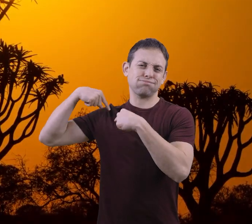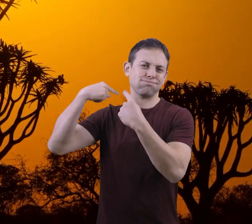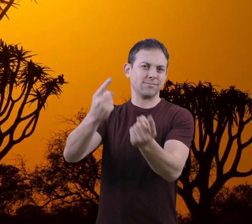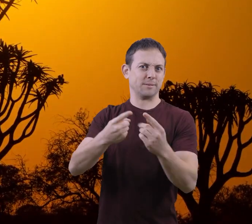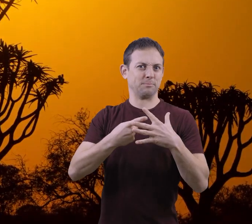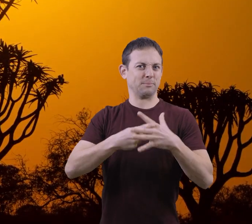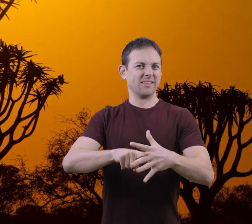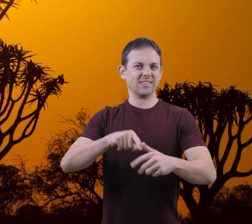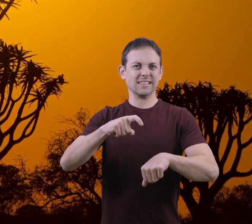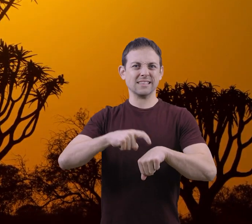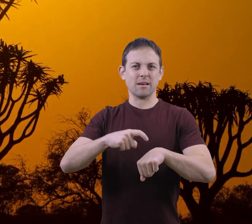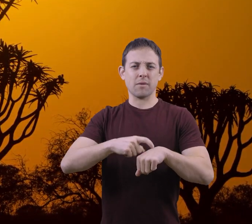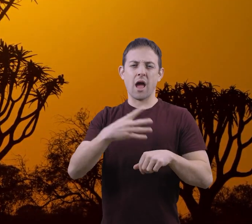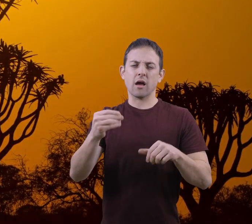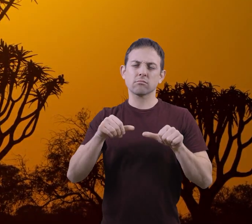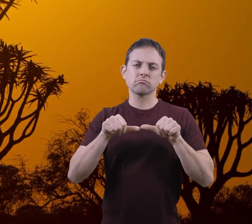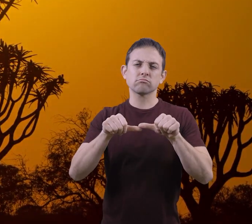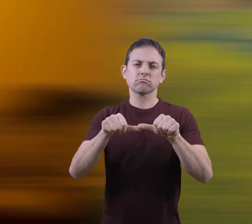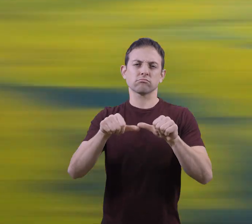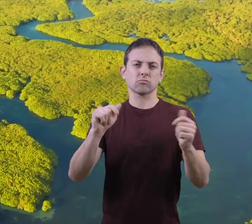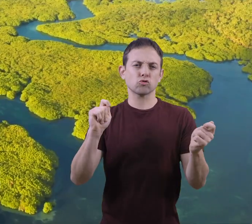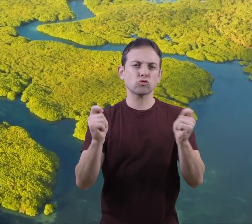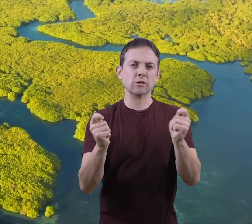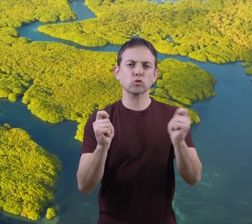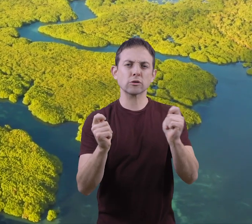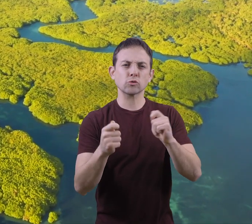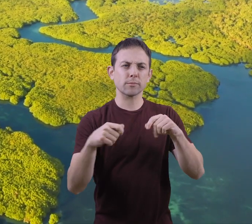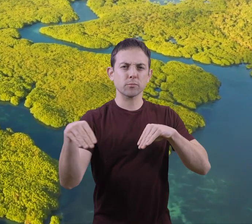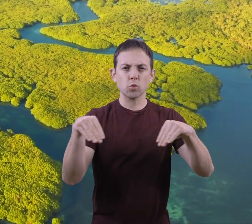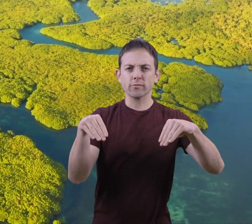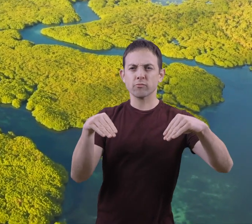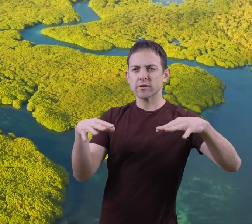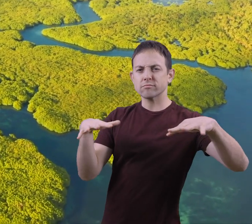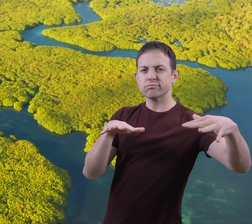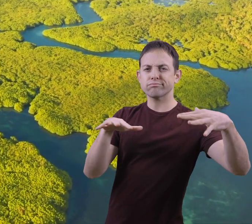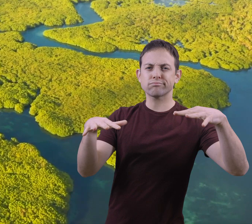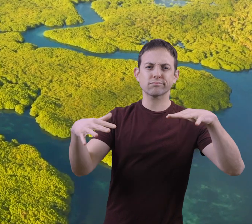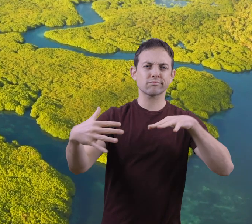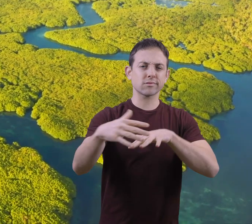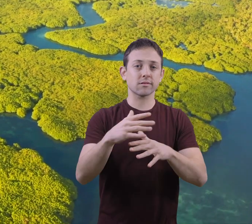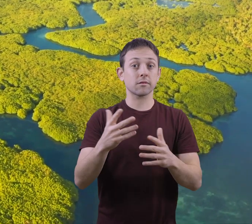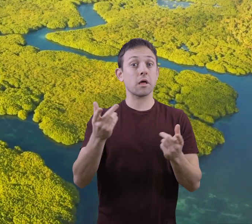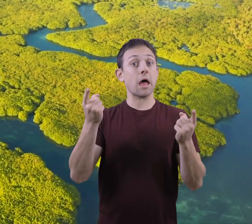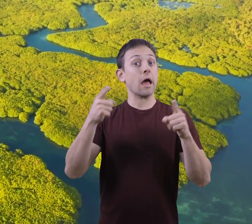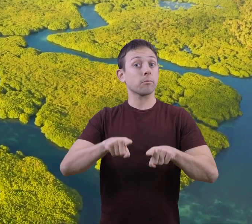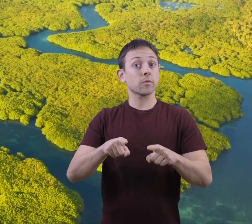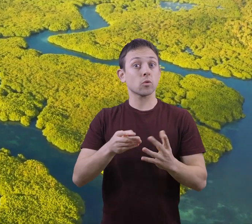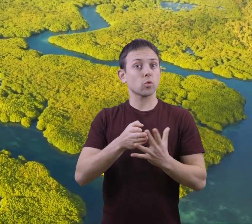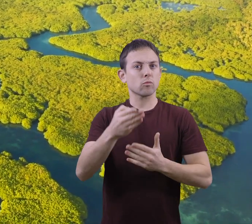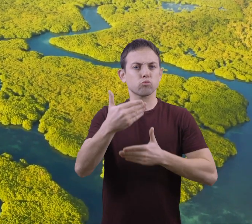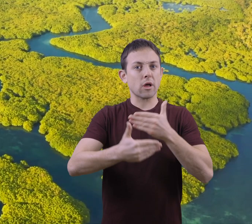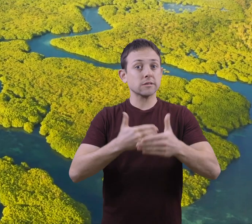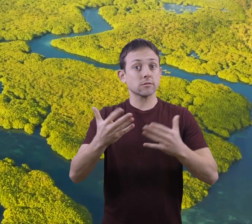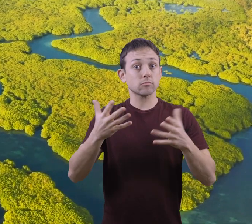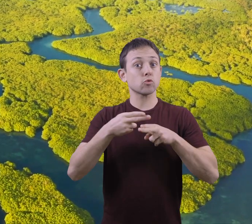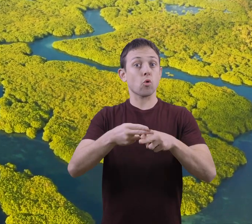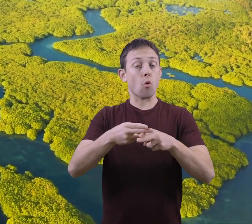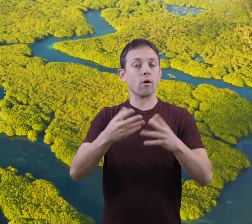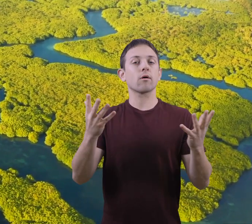of time and is constantly moving and changing phases. This happens through a process called the